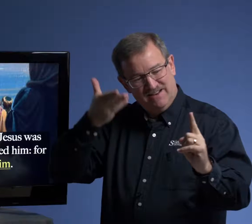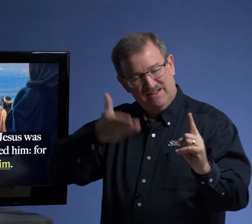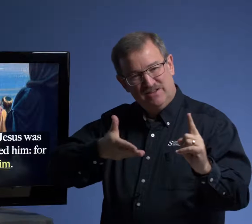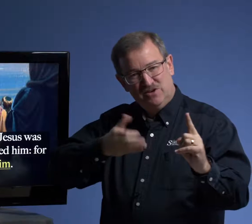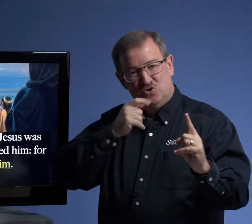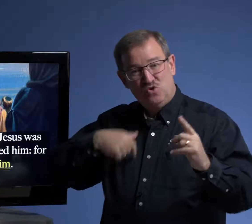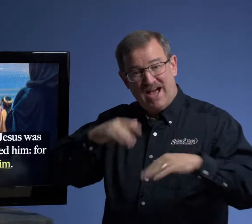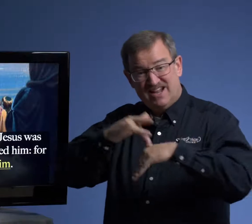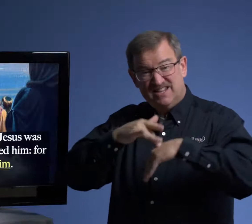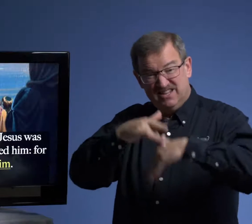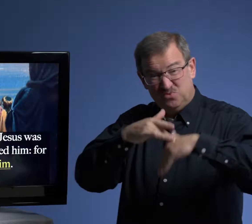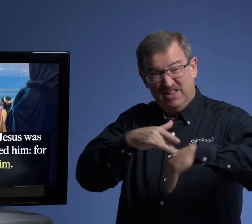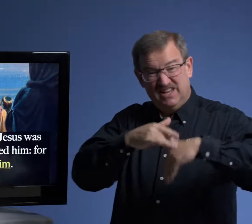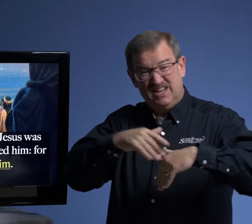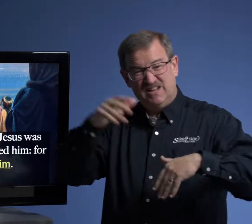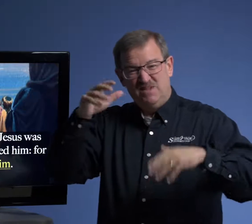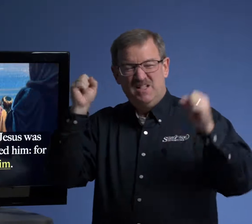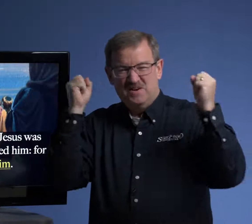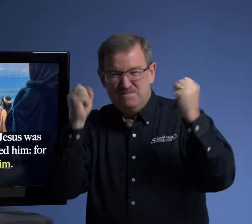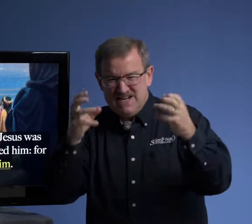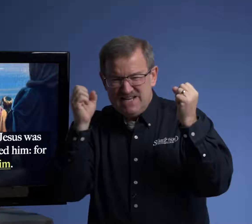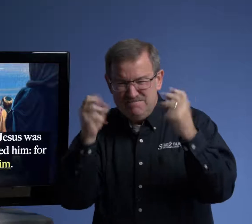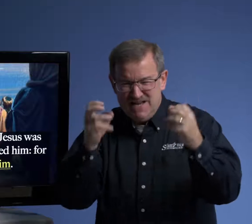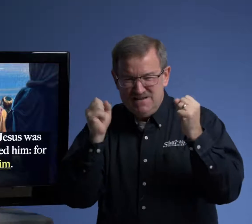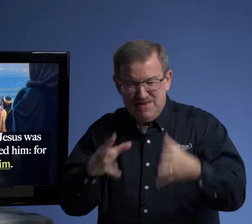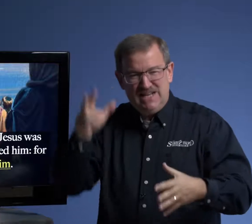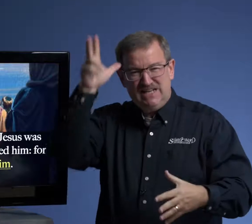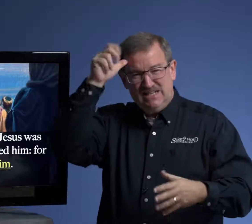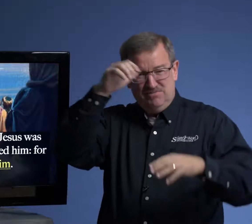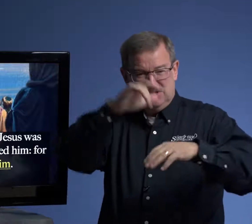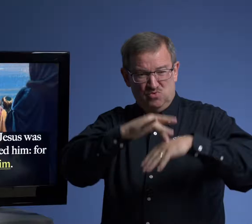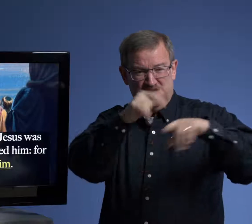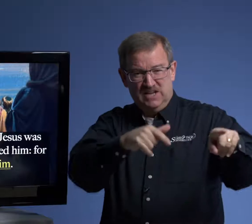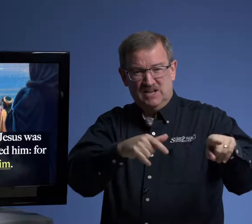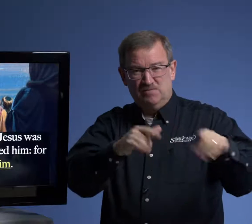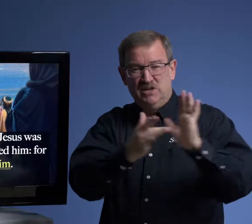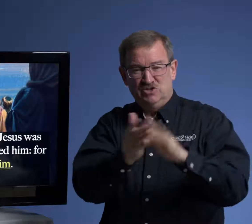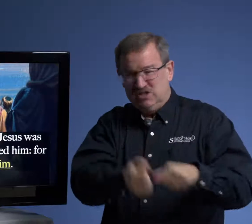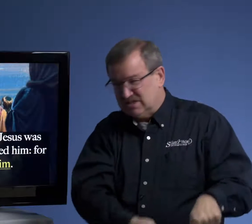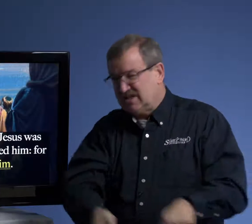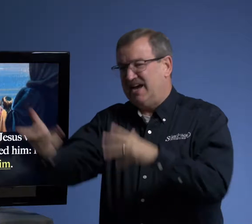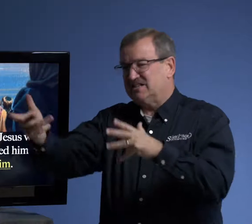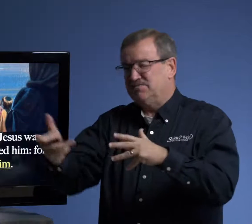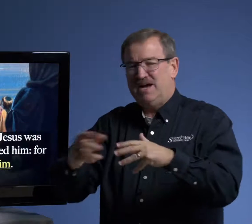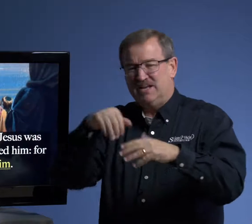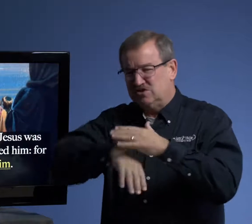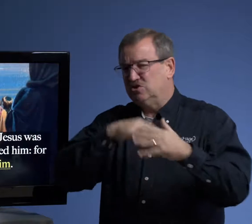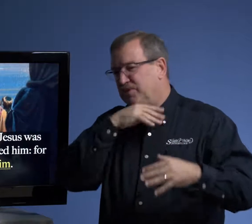who had dwelling in him, the many, many, many demons dwelling in him. Jesus cast them out into the